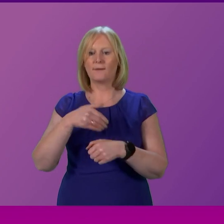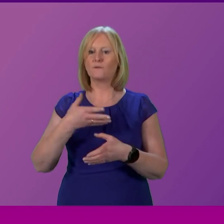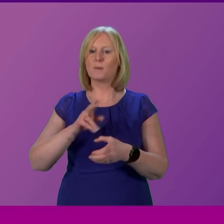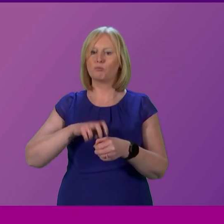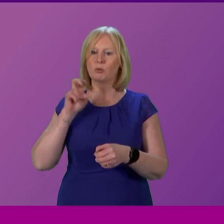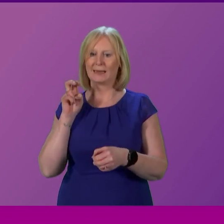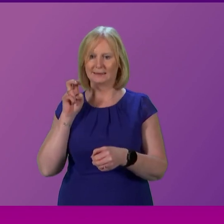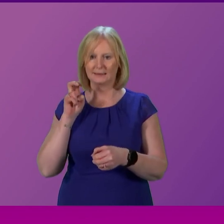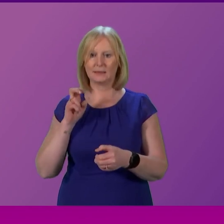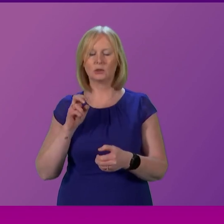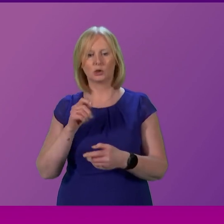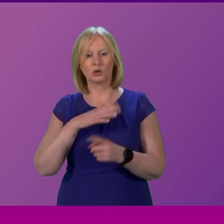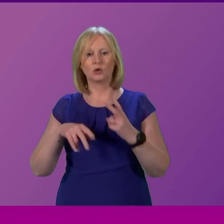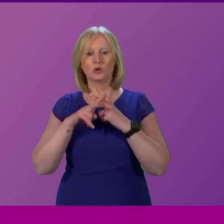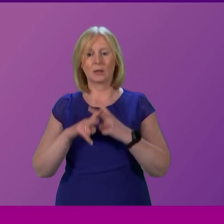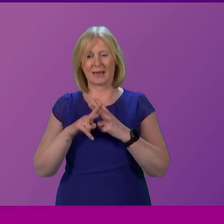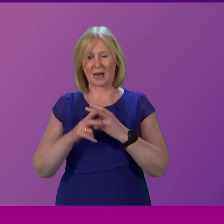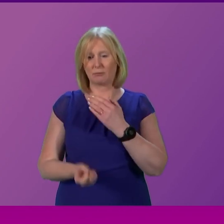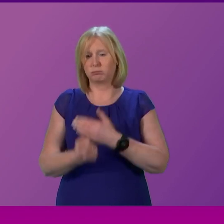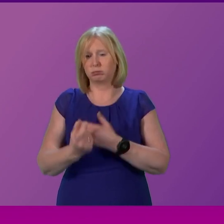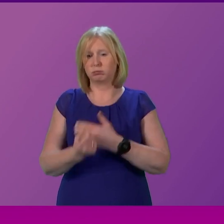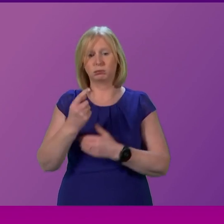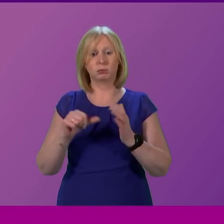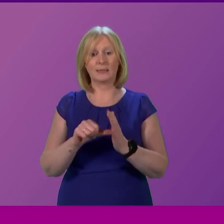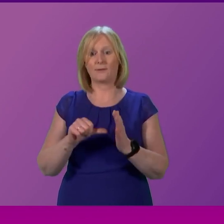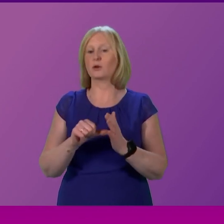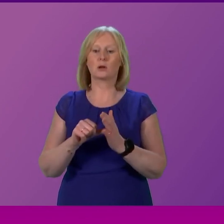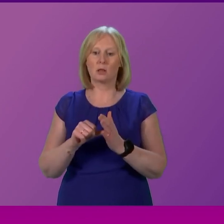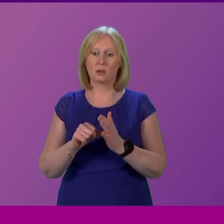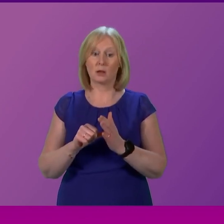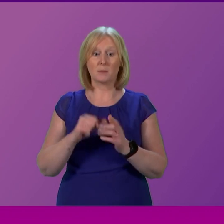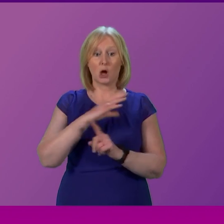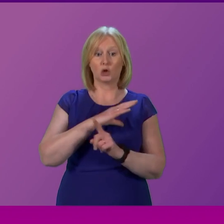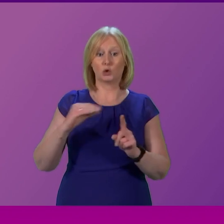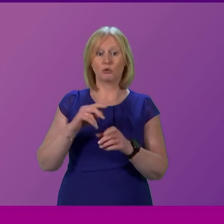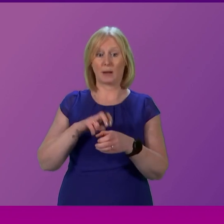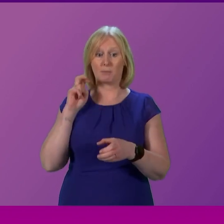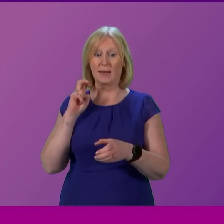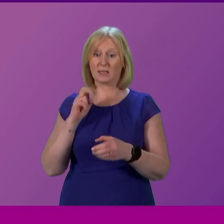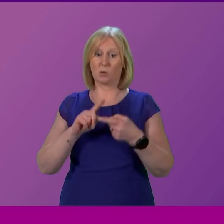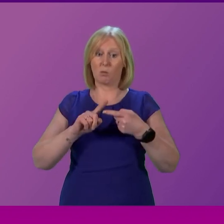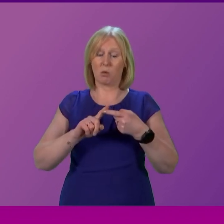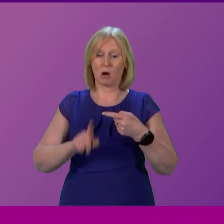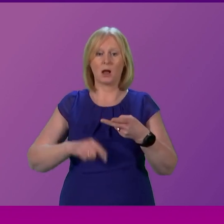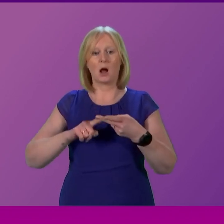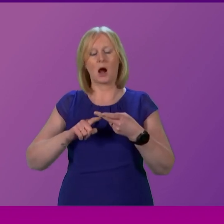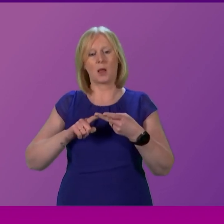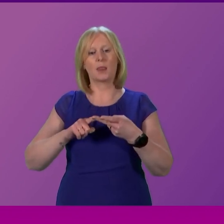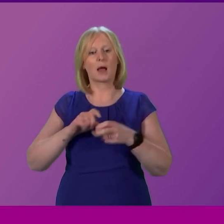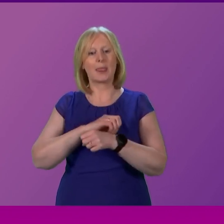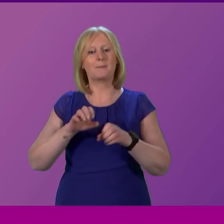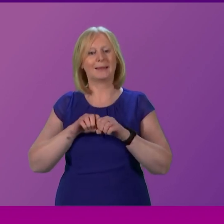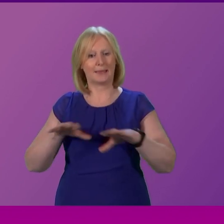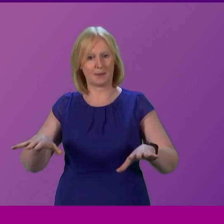Social care has been hit by a number of real difficult challenges over the year a hard Tory Brexit is certainly one of them the pandemic being the other but the most recent